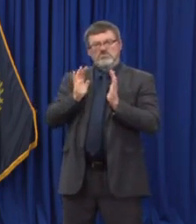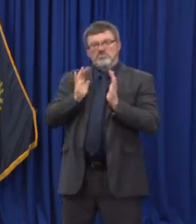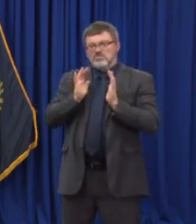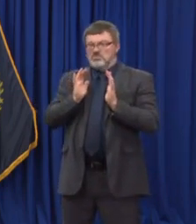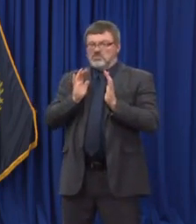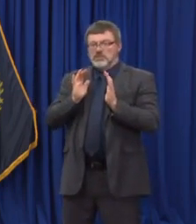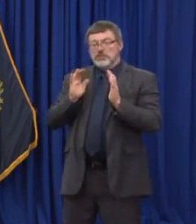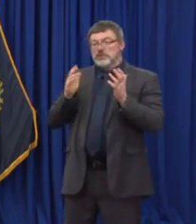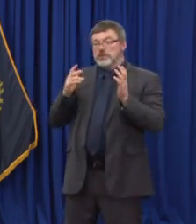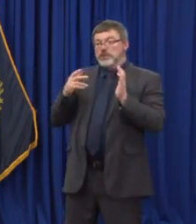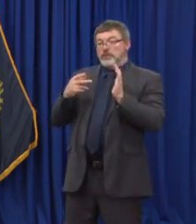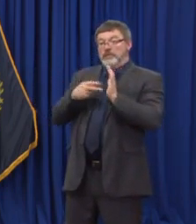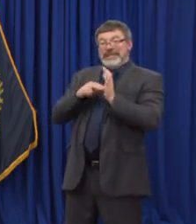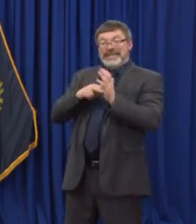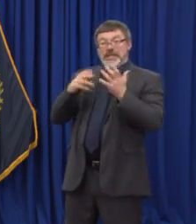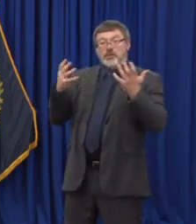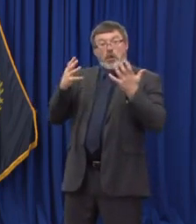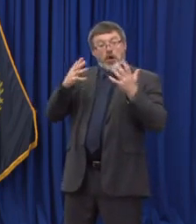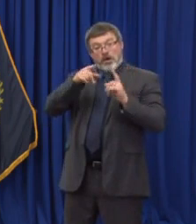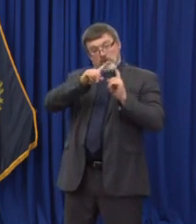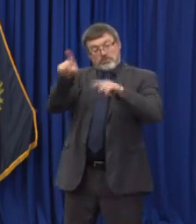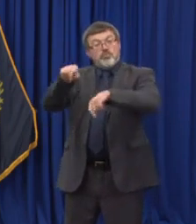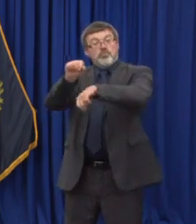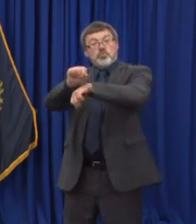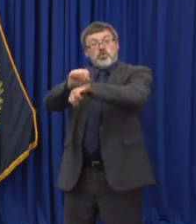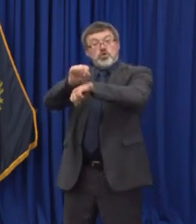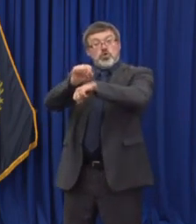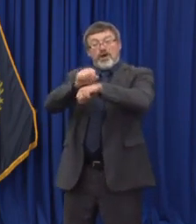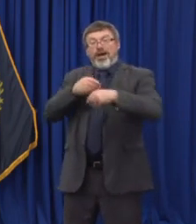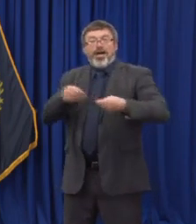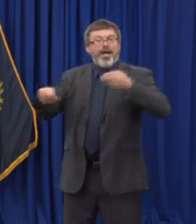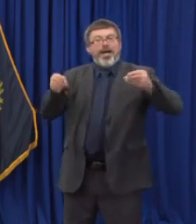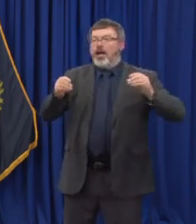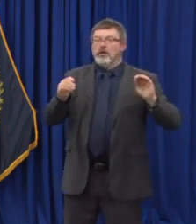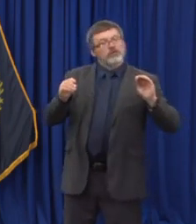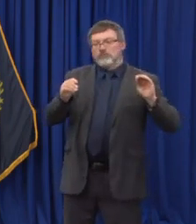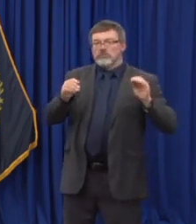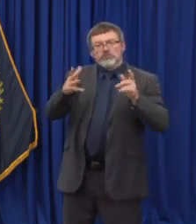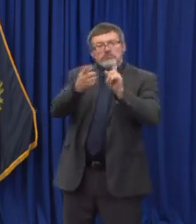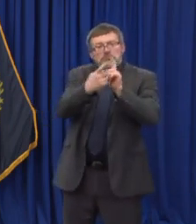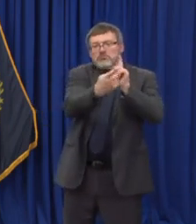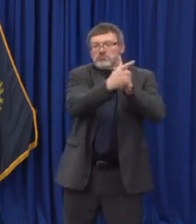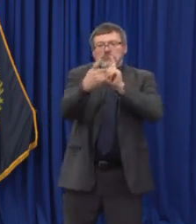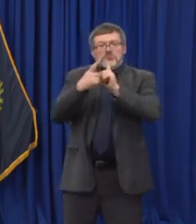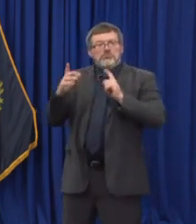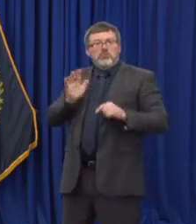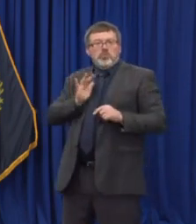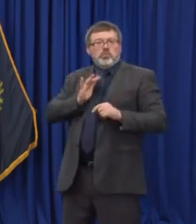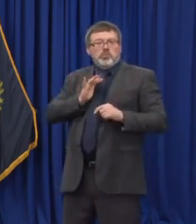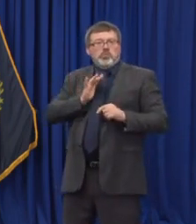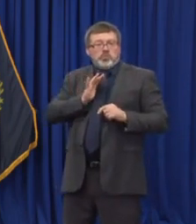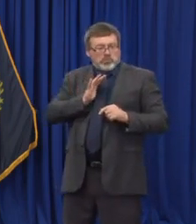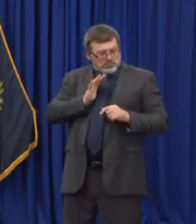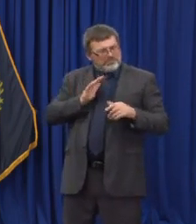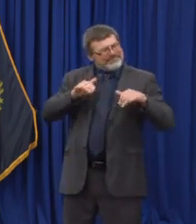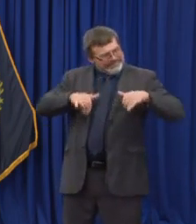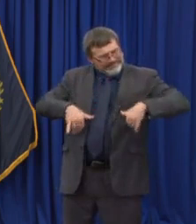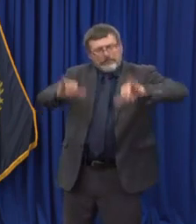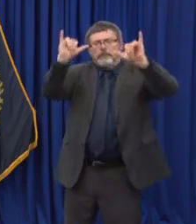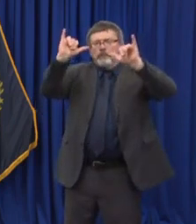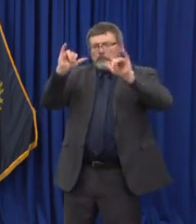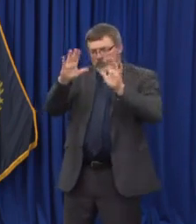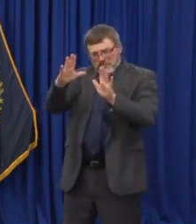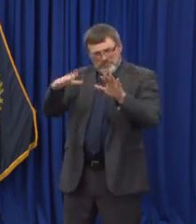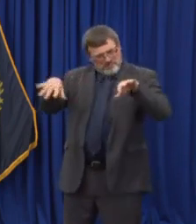as well have implemented social distancing measures to prevent that close contact. However close contact